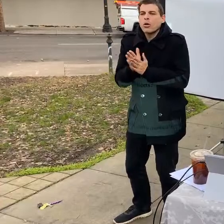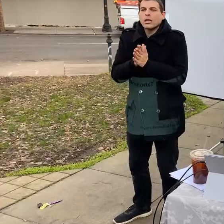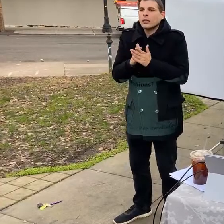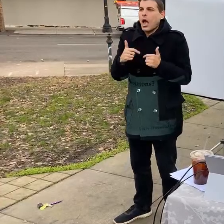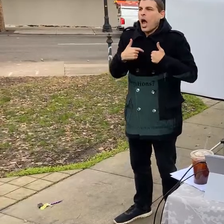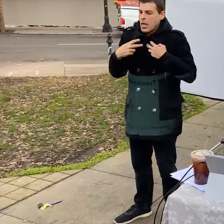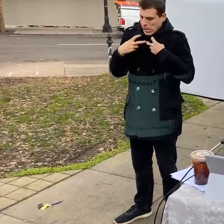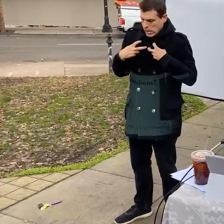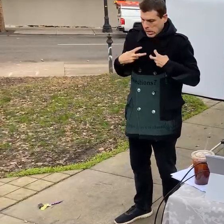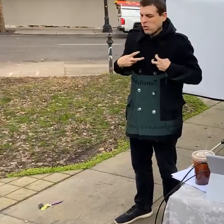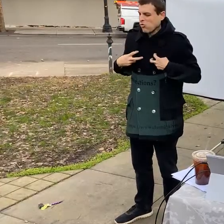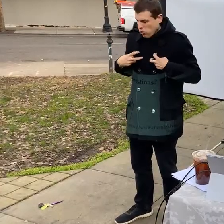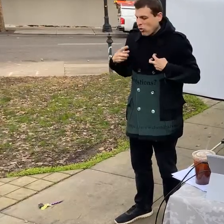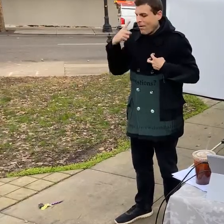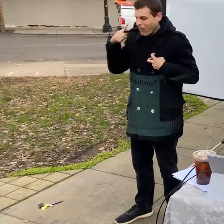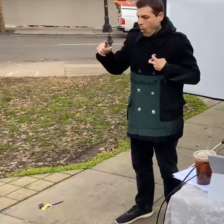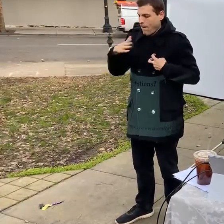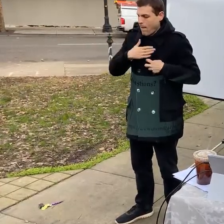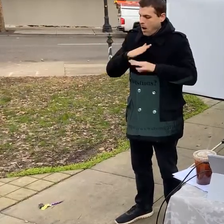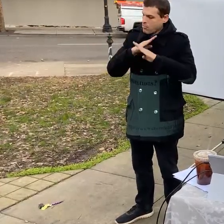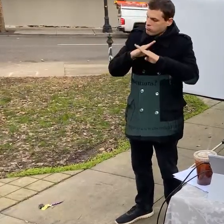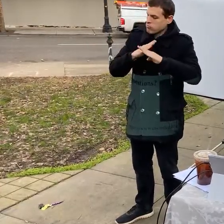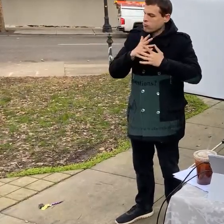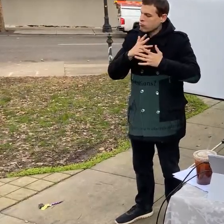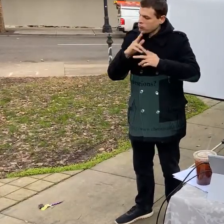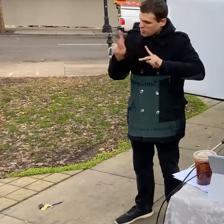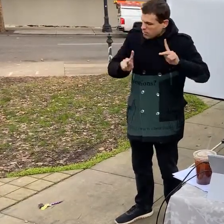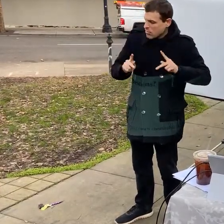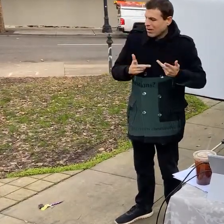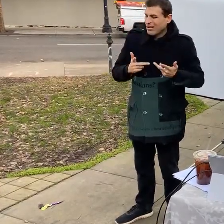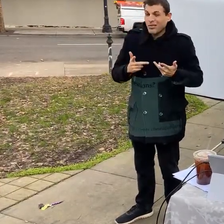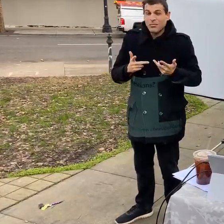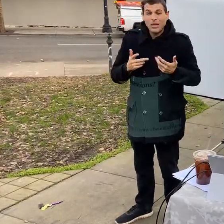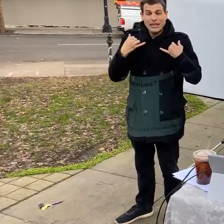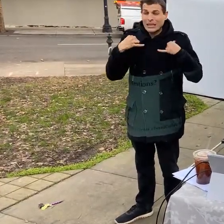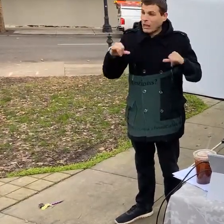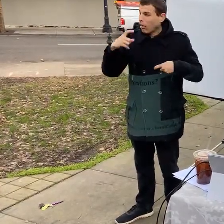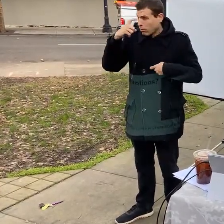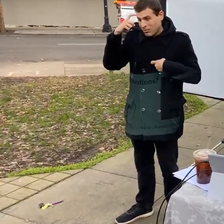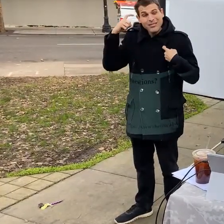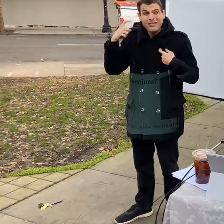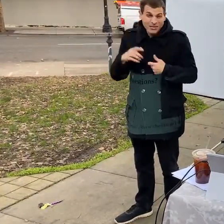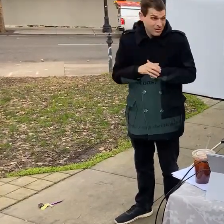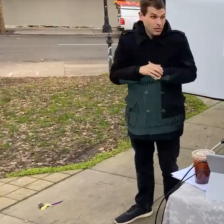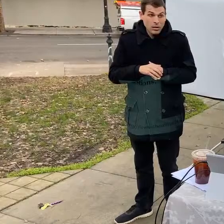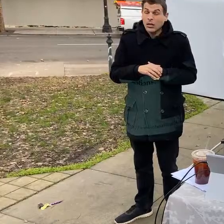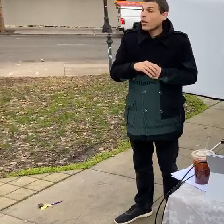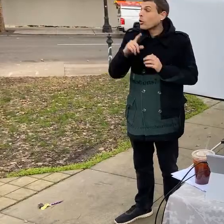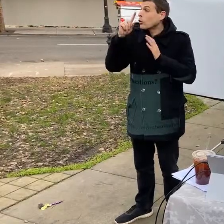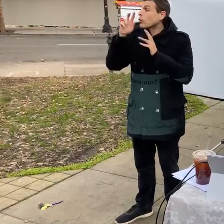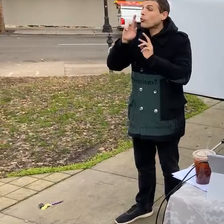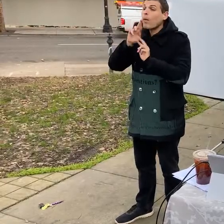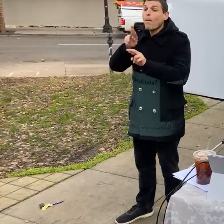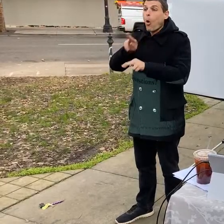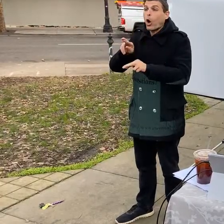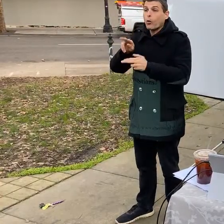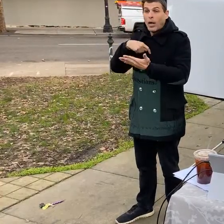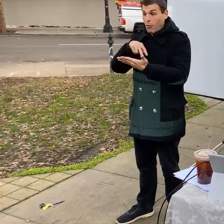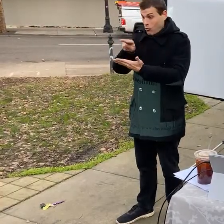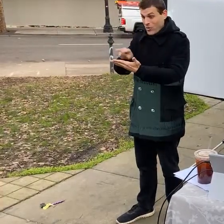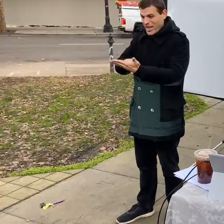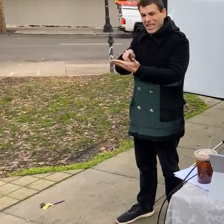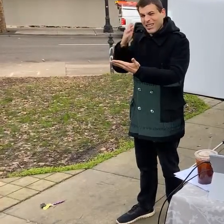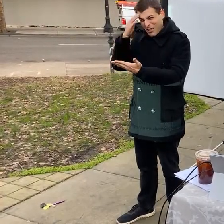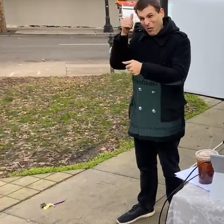with a lot of this stuff but it still has a huge impact in it like reading through these the case report like the after action report where people were